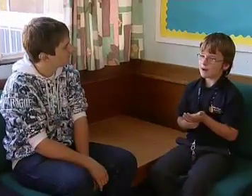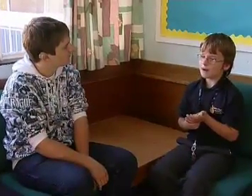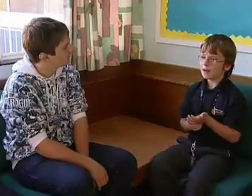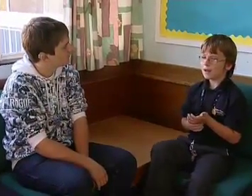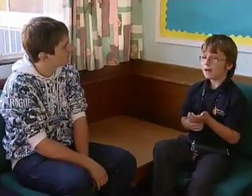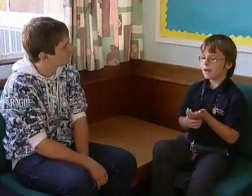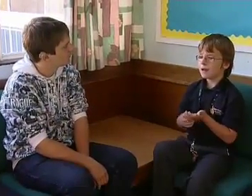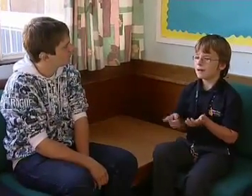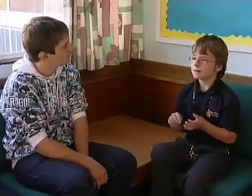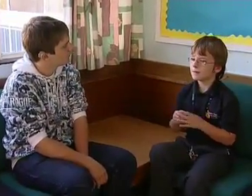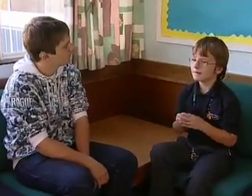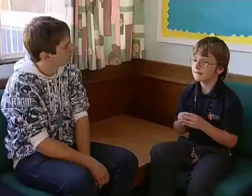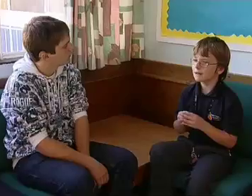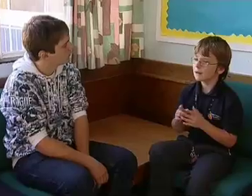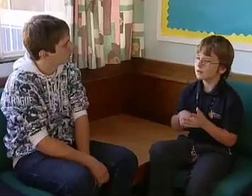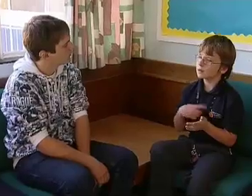I was with Julian and with friends.